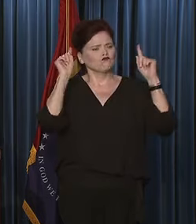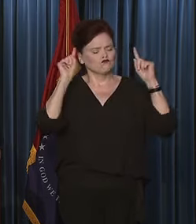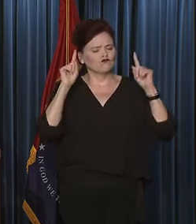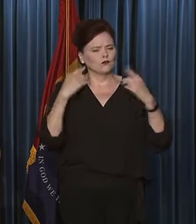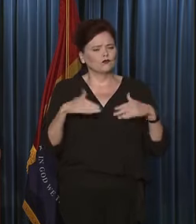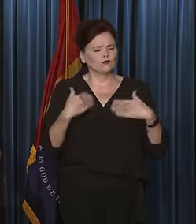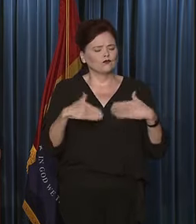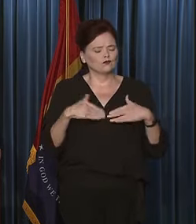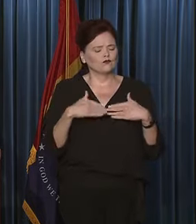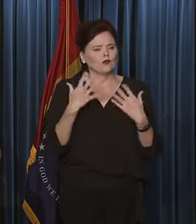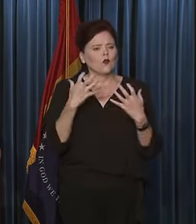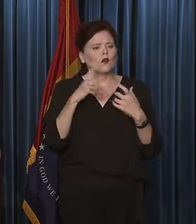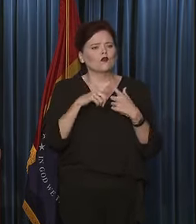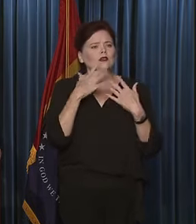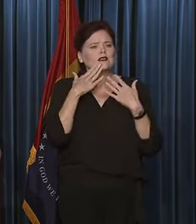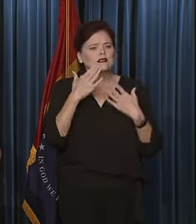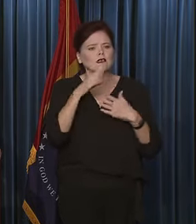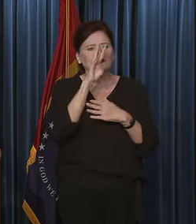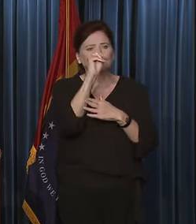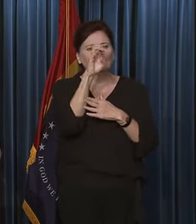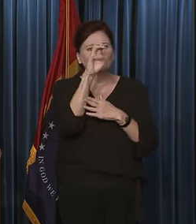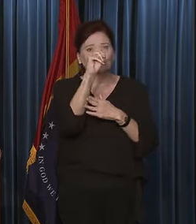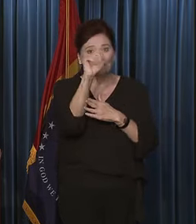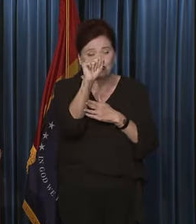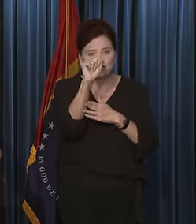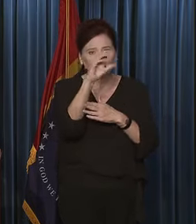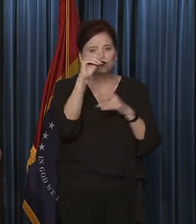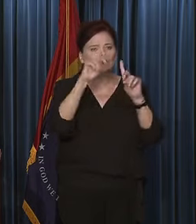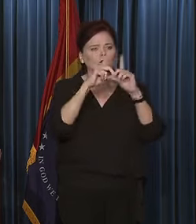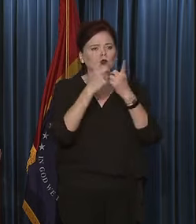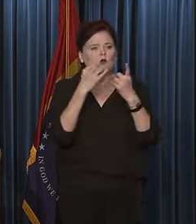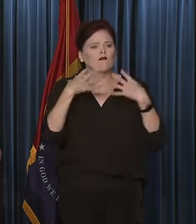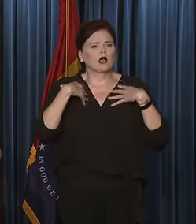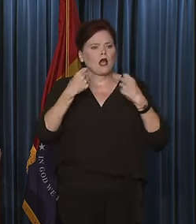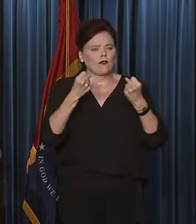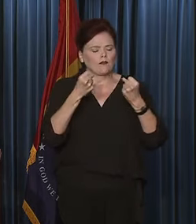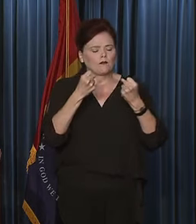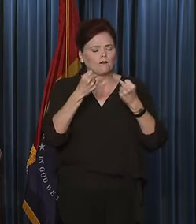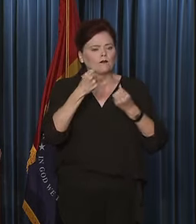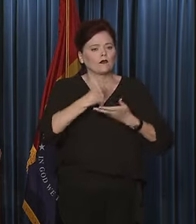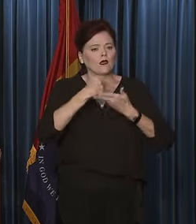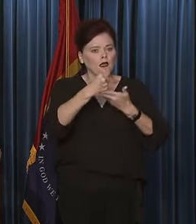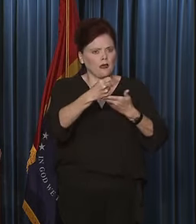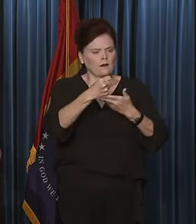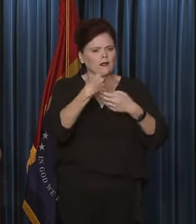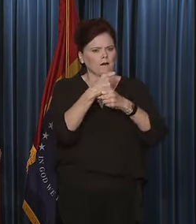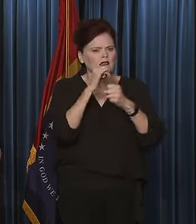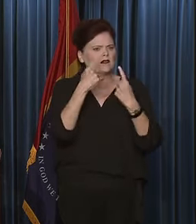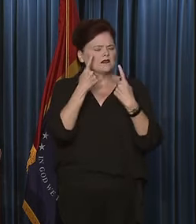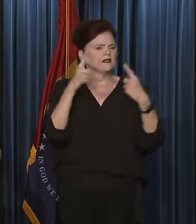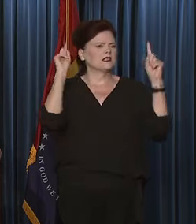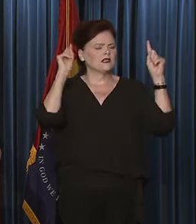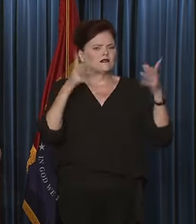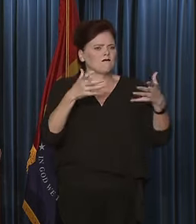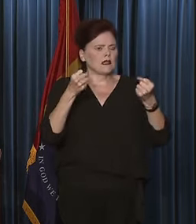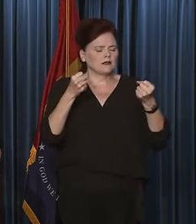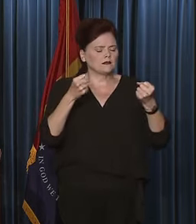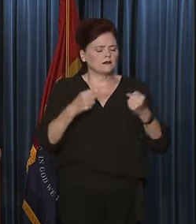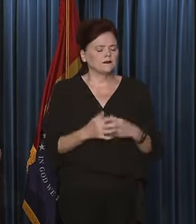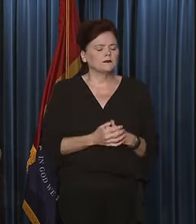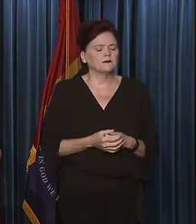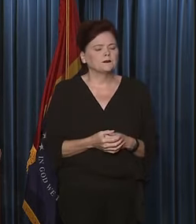And I'd like to thank MEMA and the Department of Health for helping make this happen so quickly.